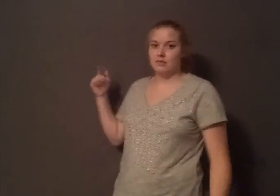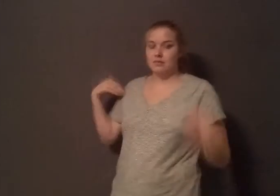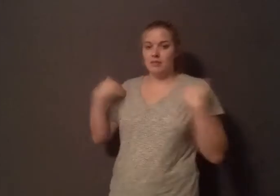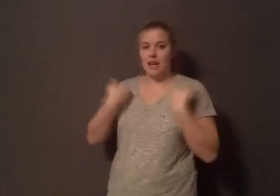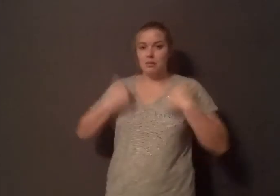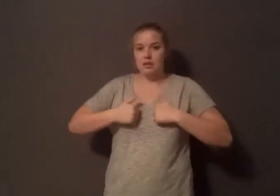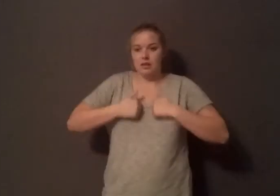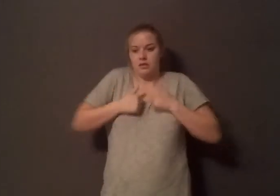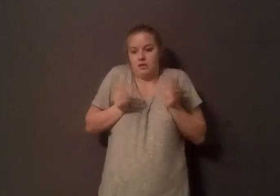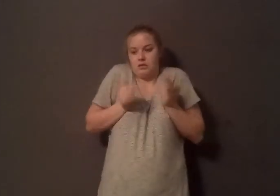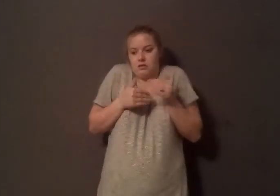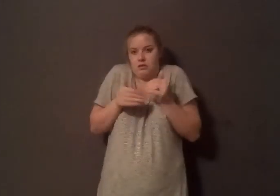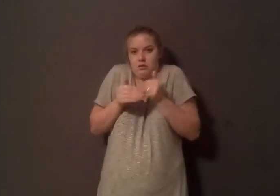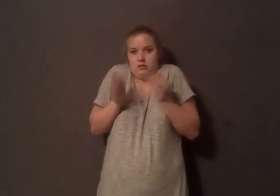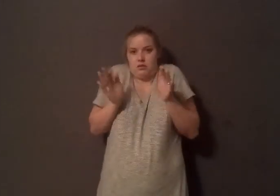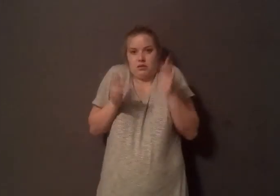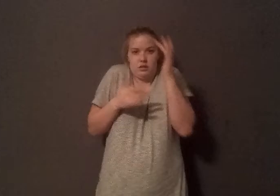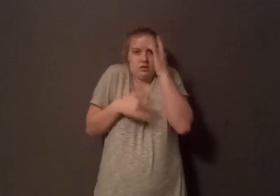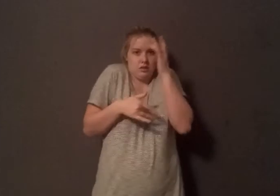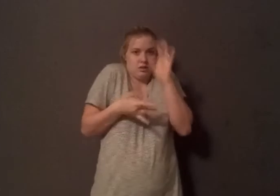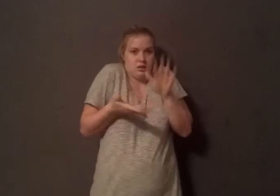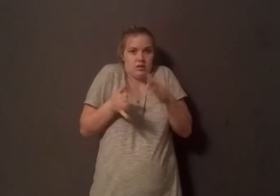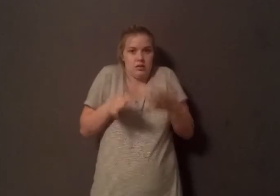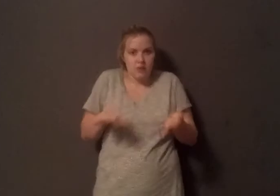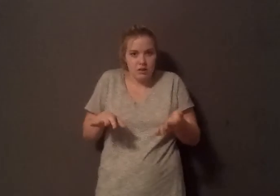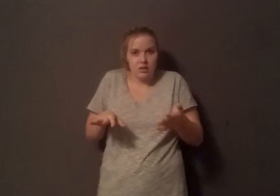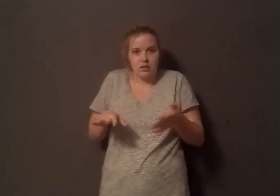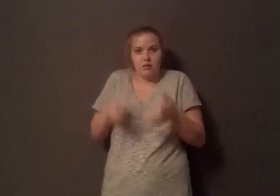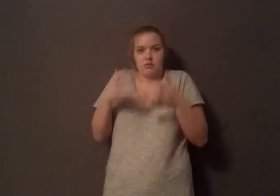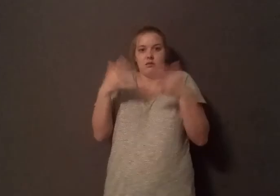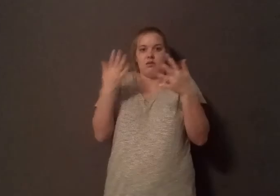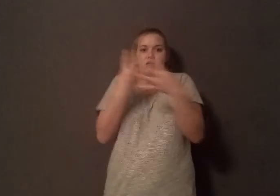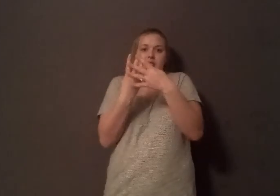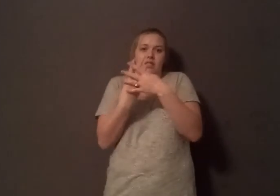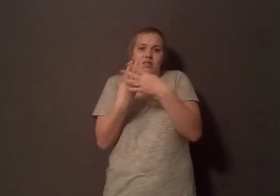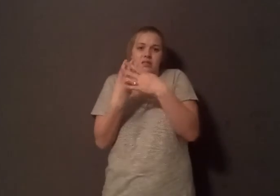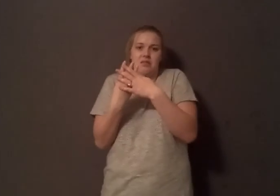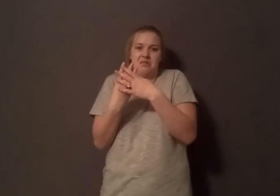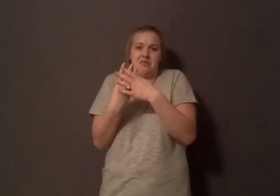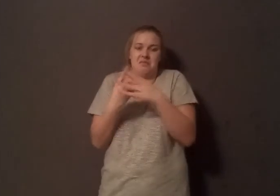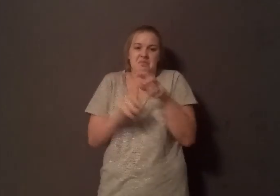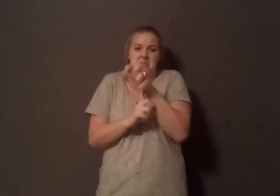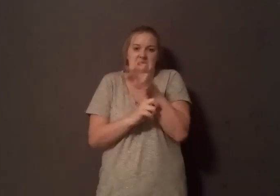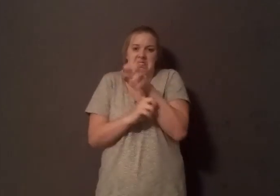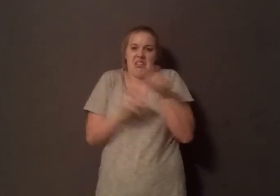next to animals that are sick or even dead and they're stuck in cages with these animals that bacteria tends to spread. So that the pathogens